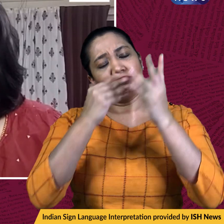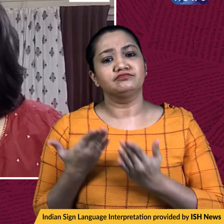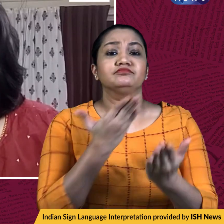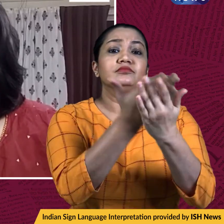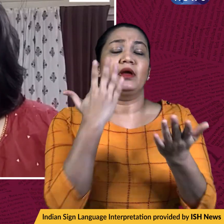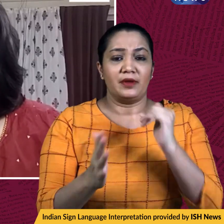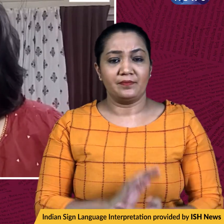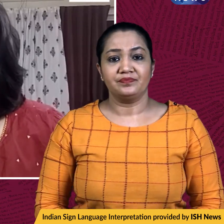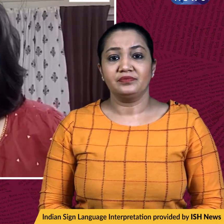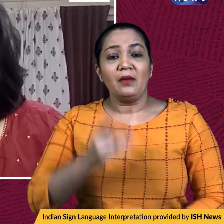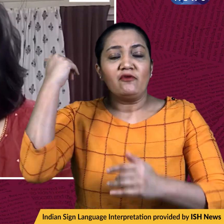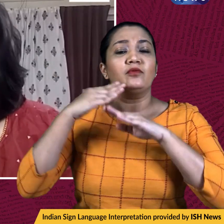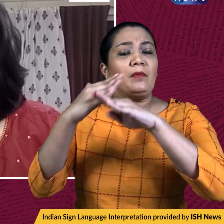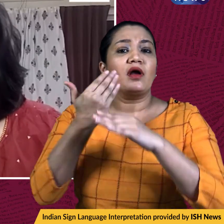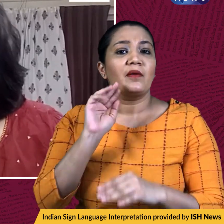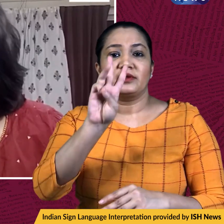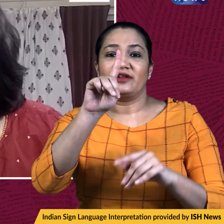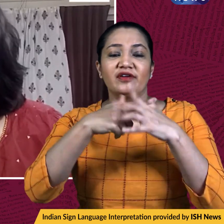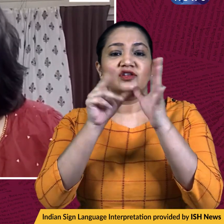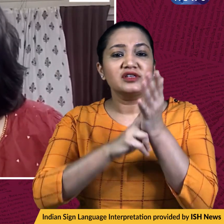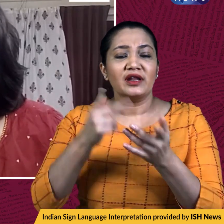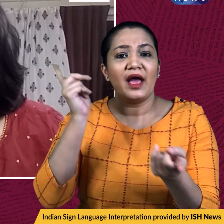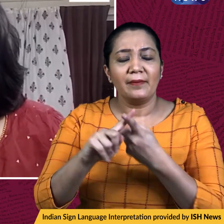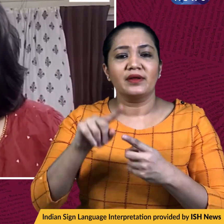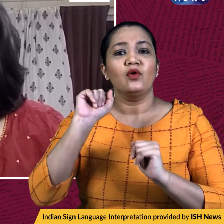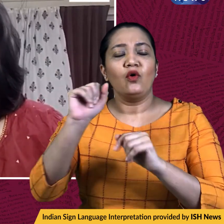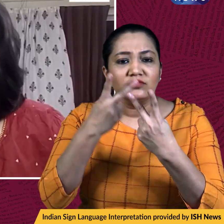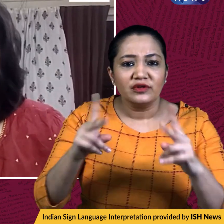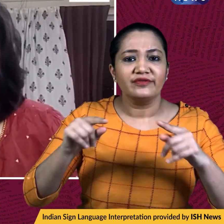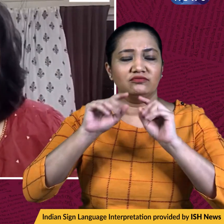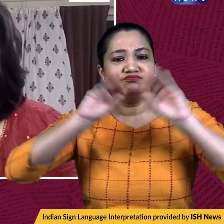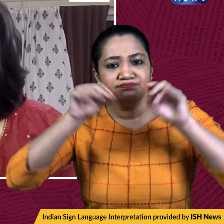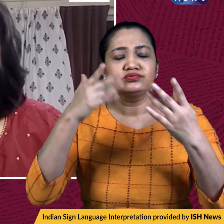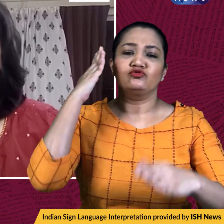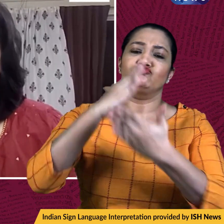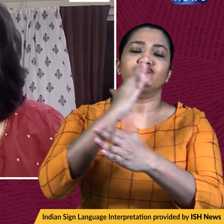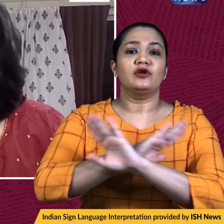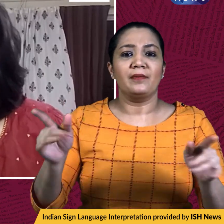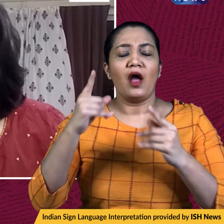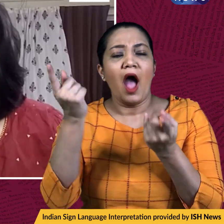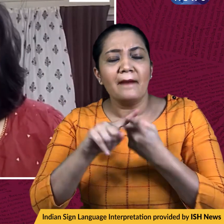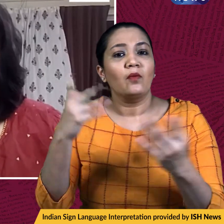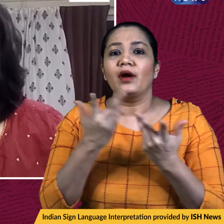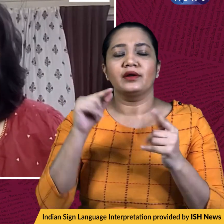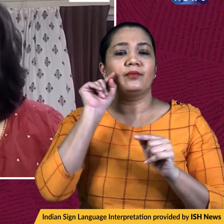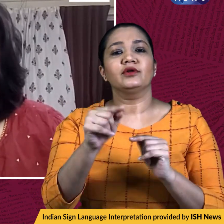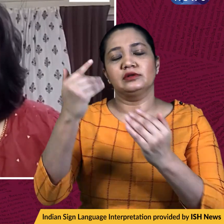gone off air on the 31st of January, after the centre suspended its telecasts, citing security reasons.